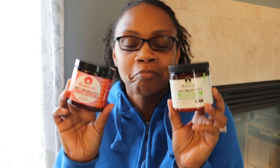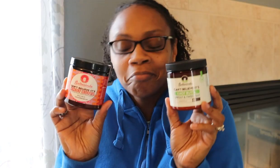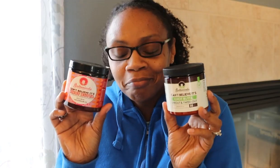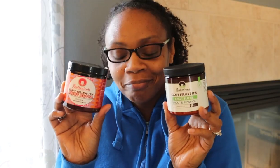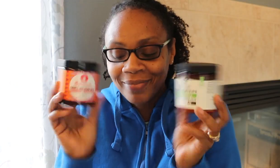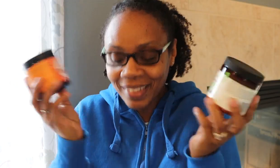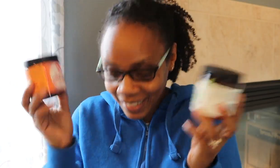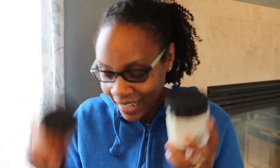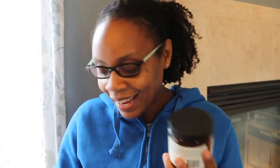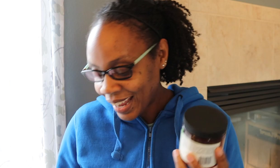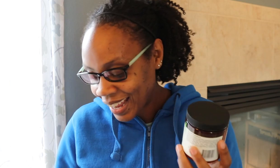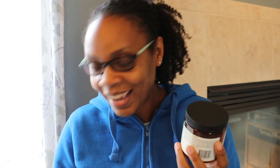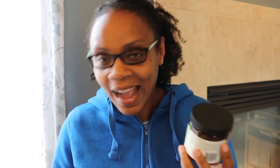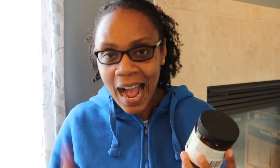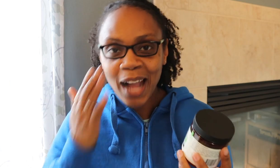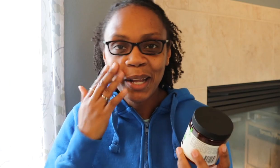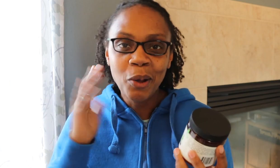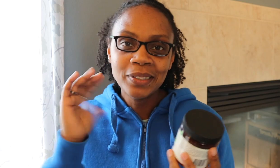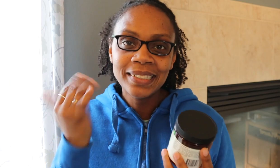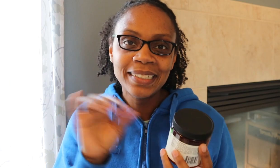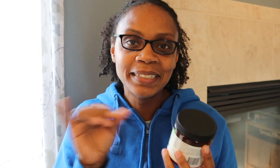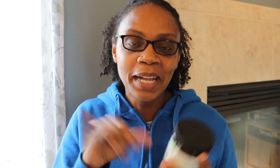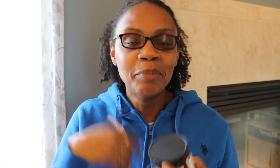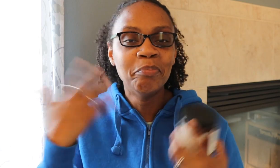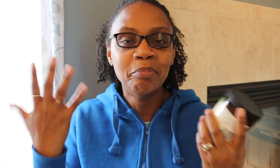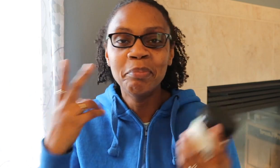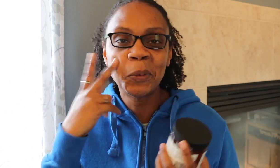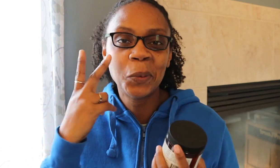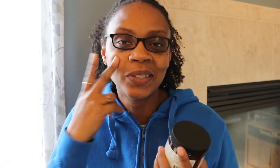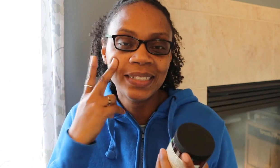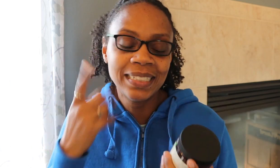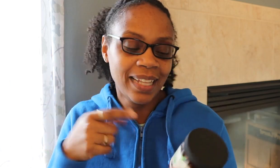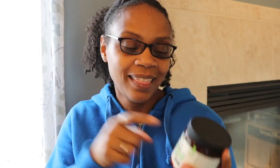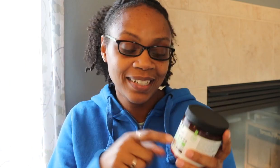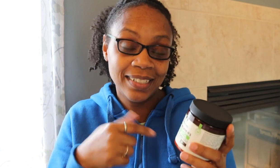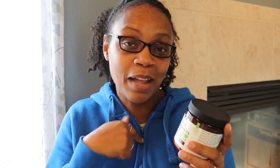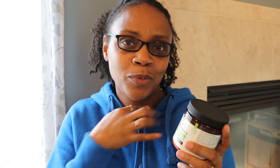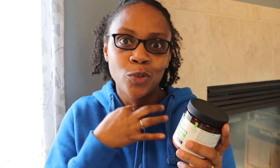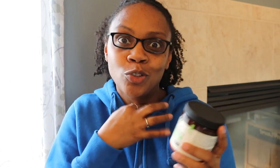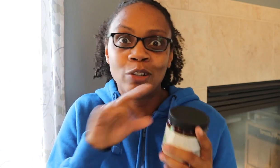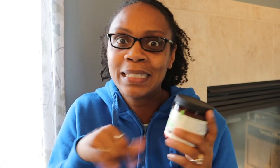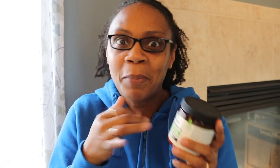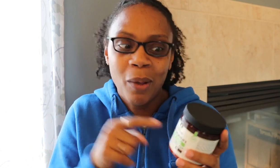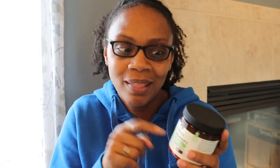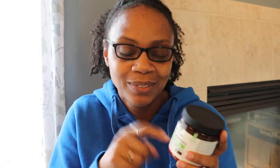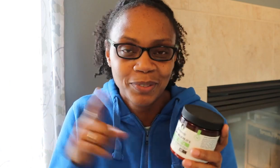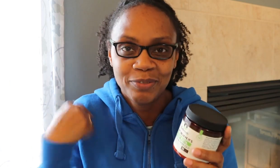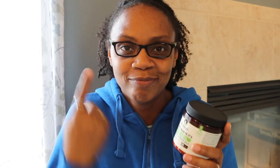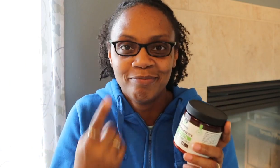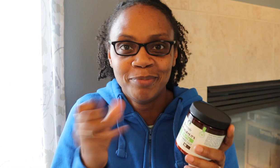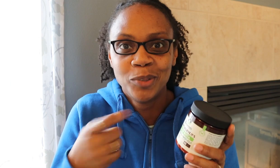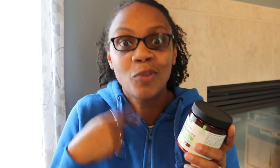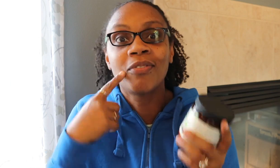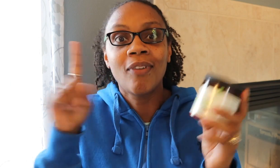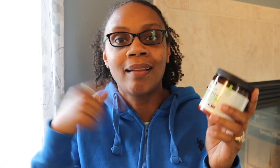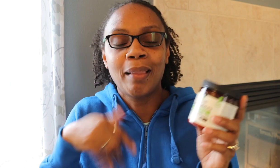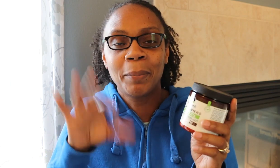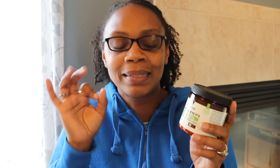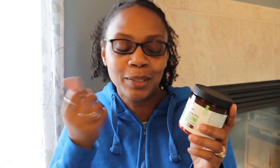All right. So yeah, I know these seem like the same product. I don't know. I have been curious about this one for quite a while.